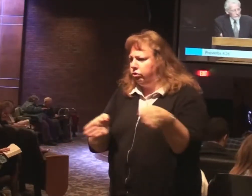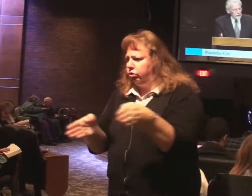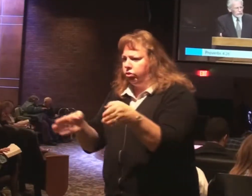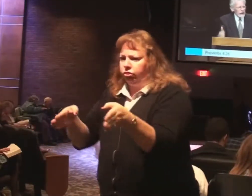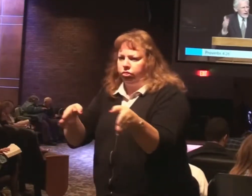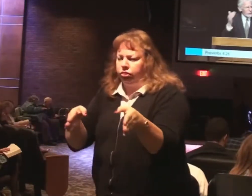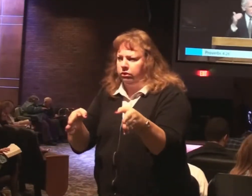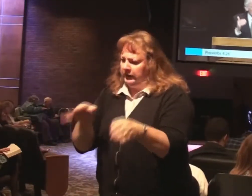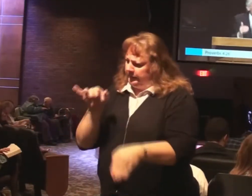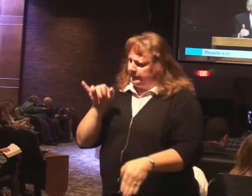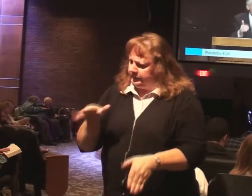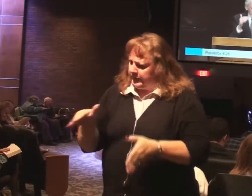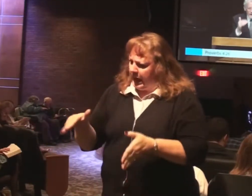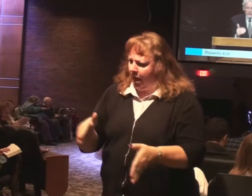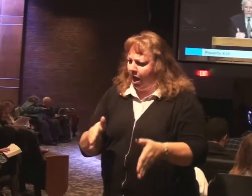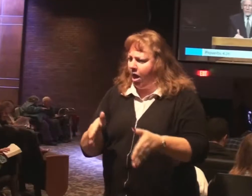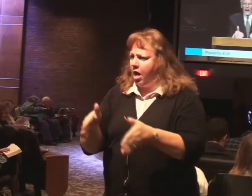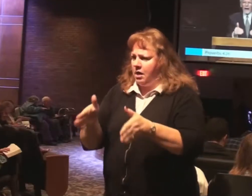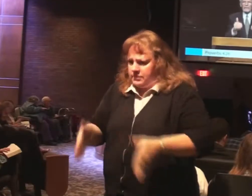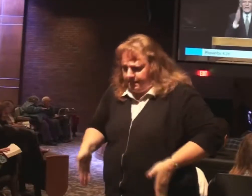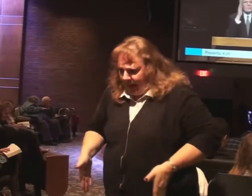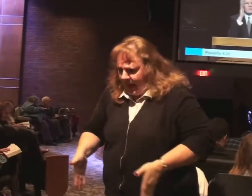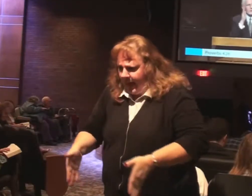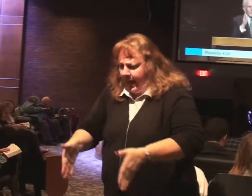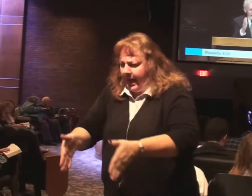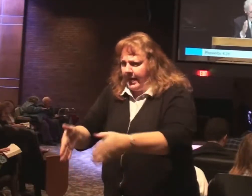Stay on the road. Stay on the path. Keep on the track.